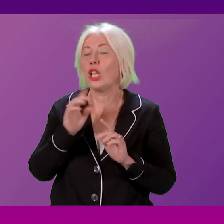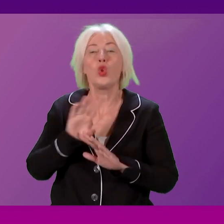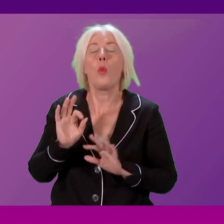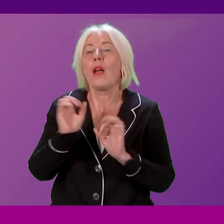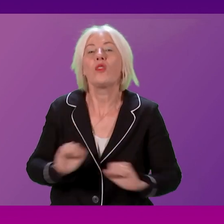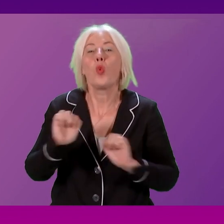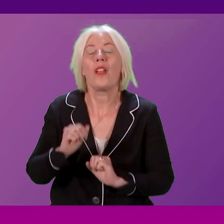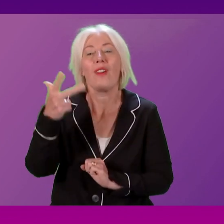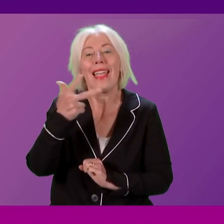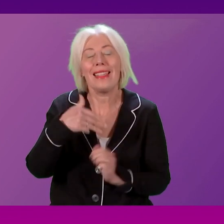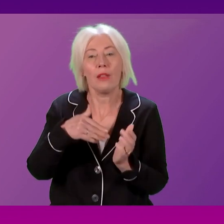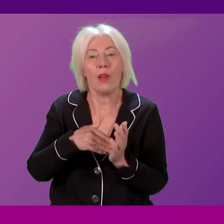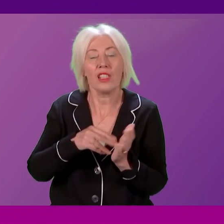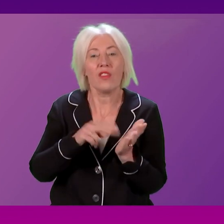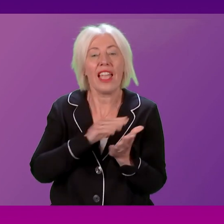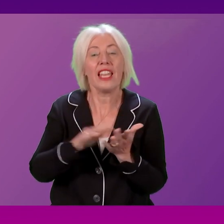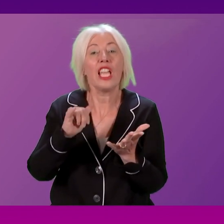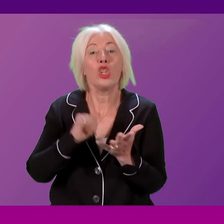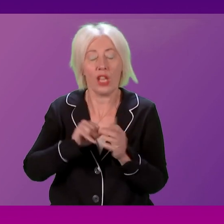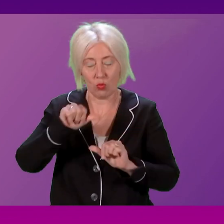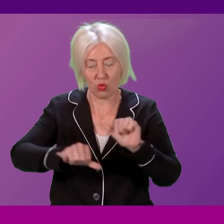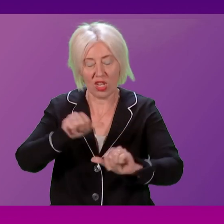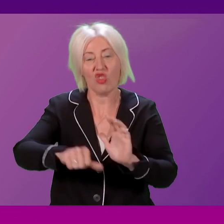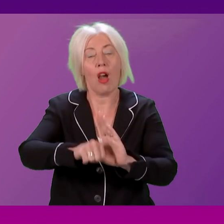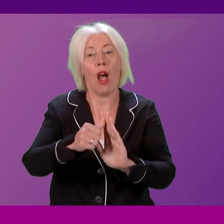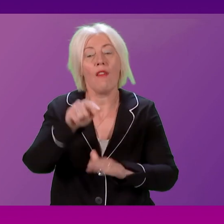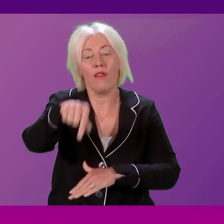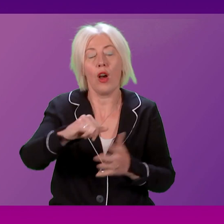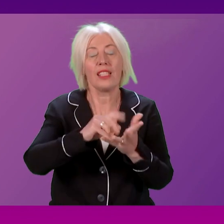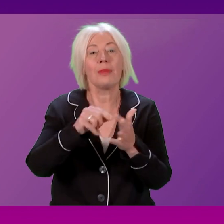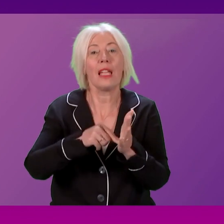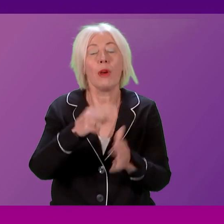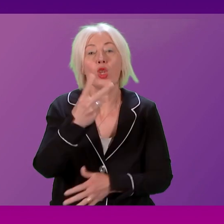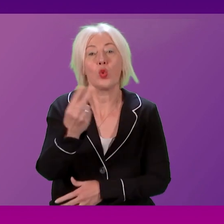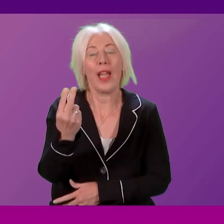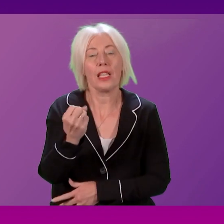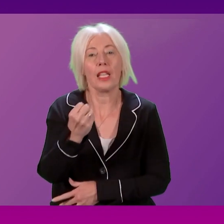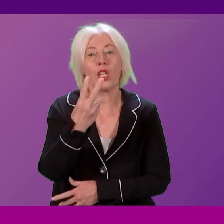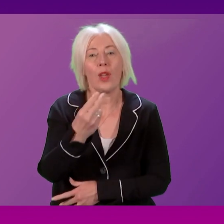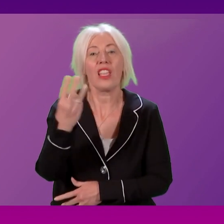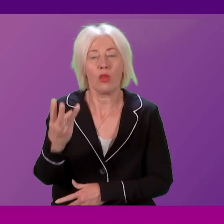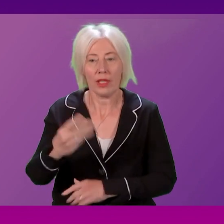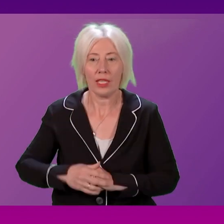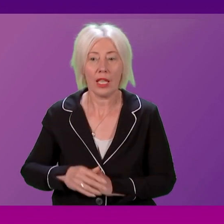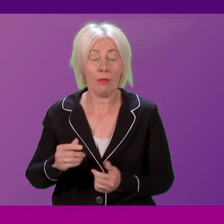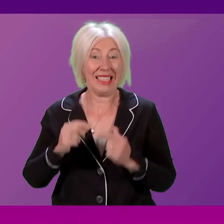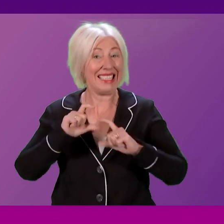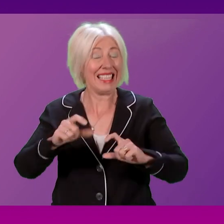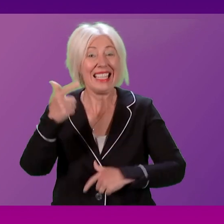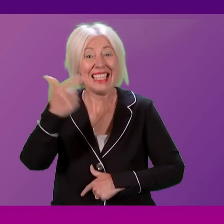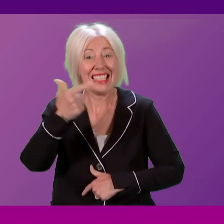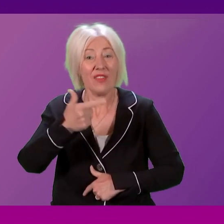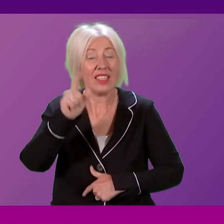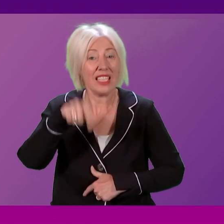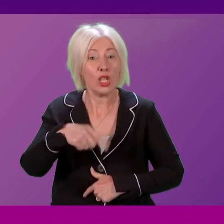months for an NHS procedure by September 2023. But the most recent figures show there are still 17,200